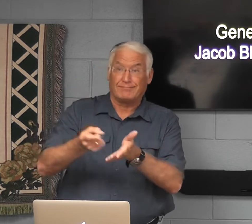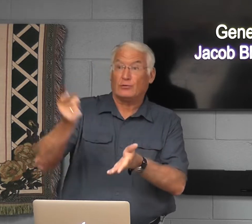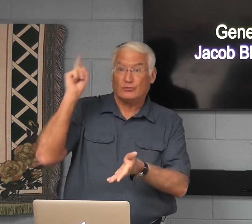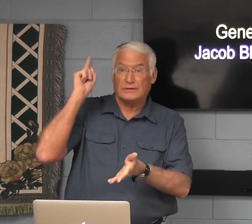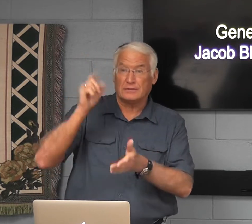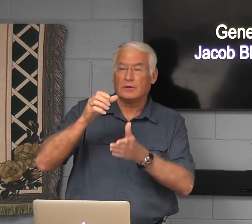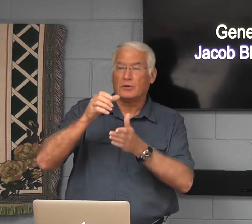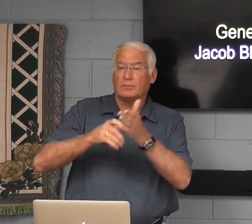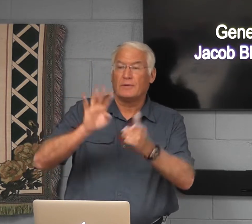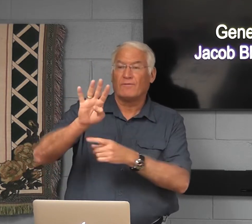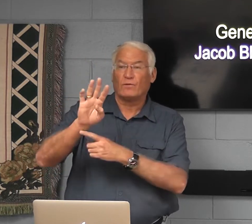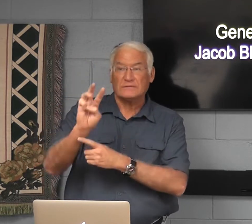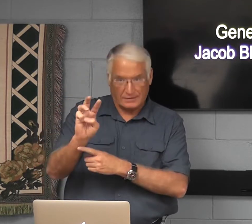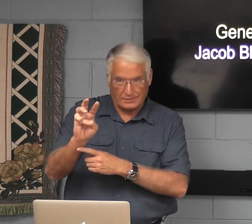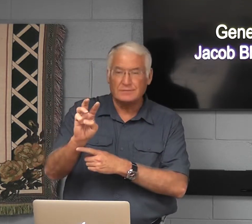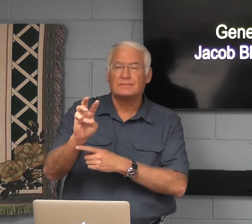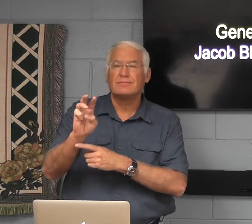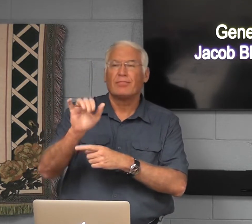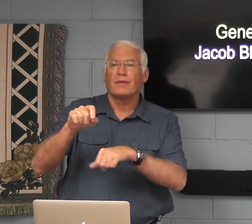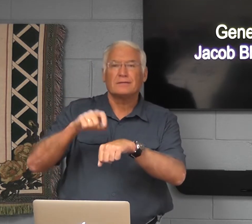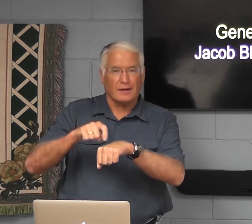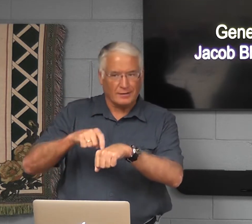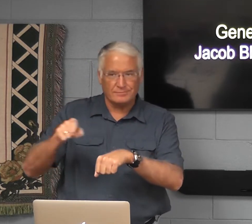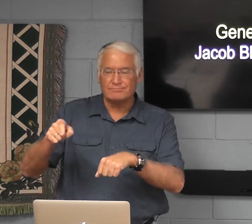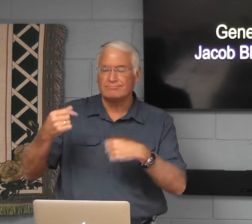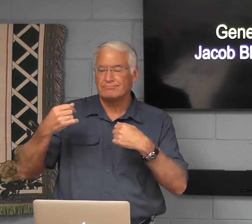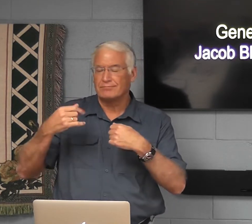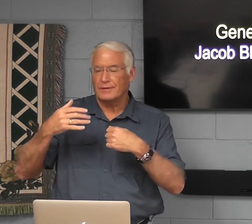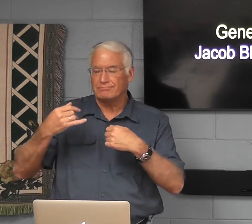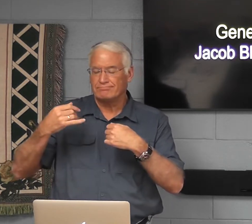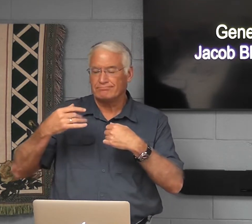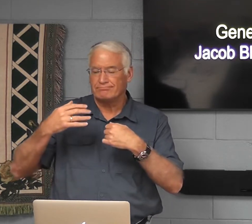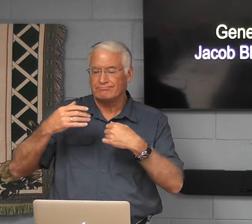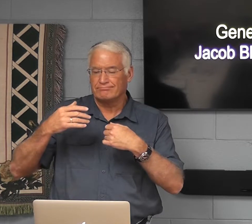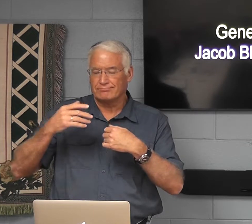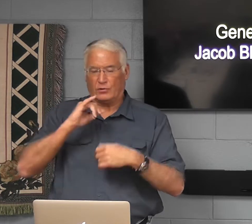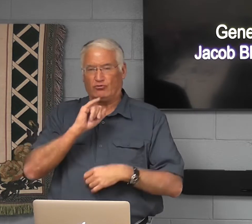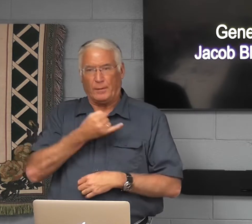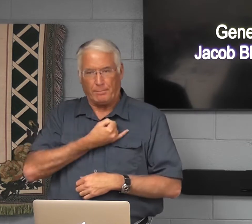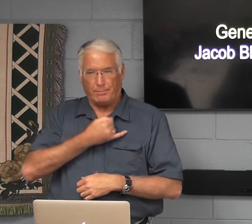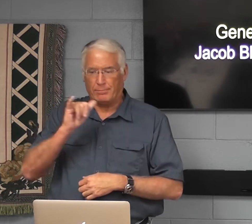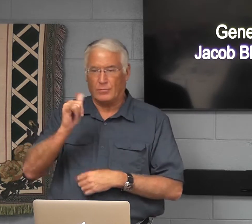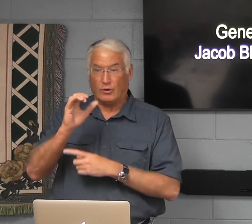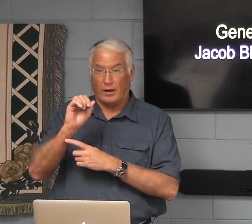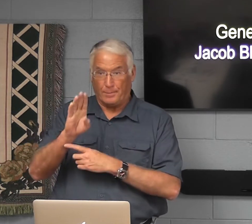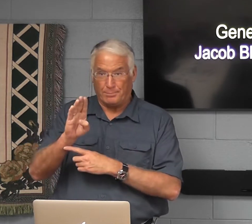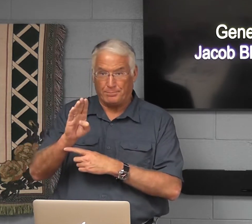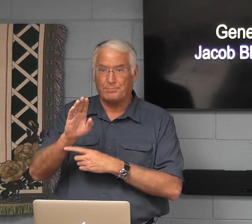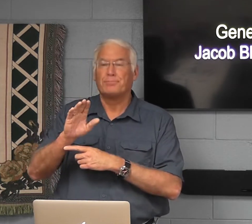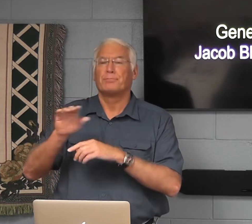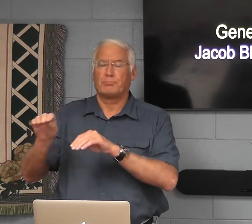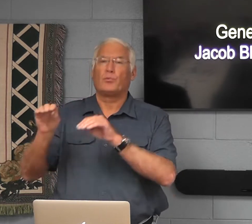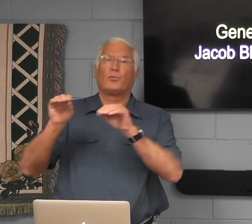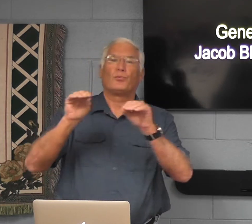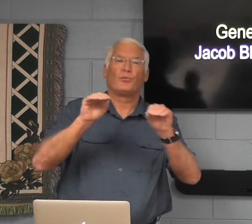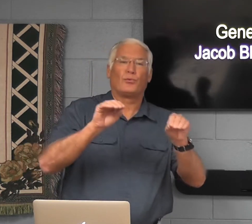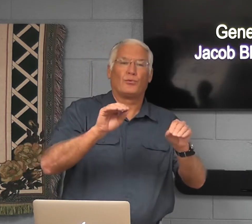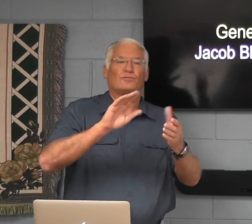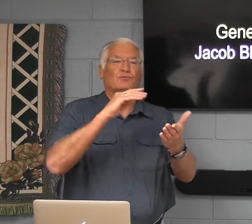and remember last week, chapter 46, it was talking about Jacob moving,